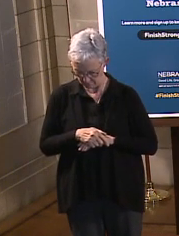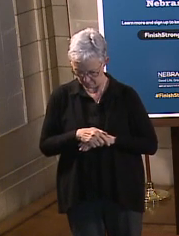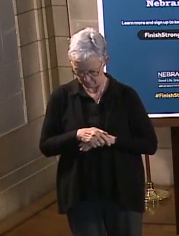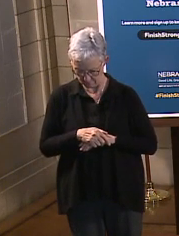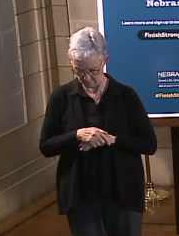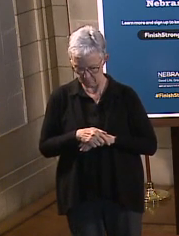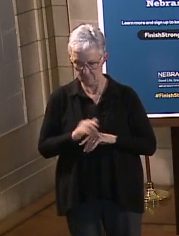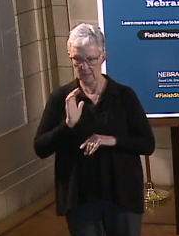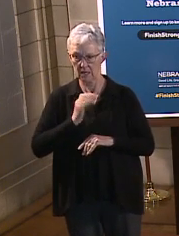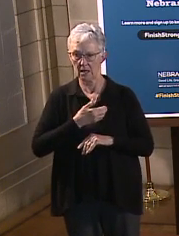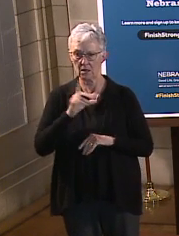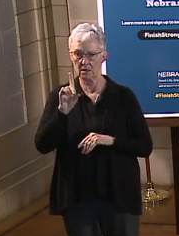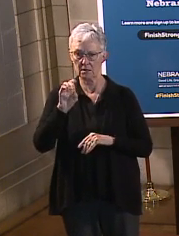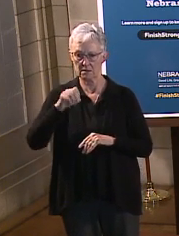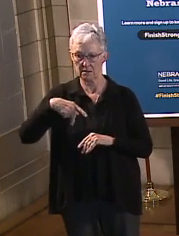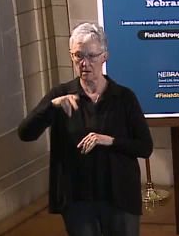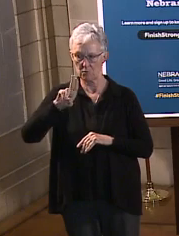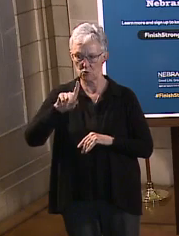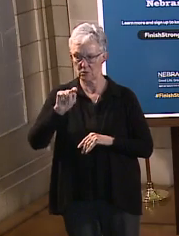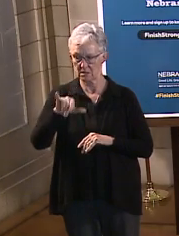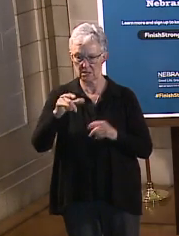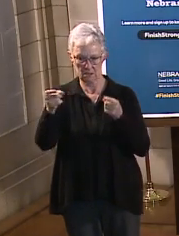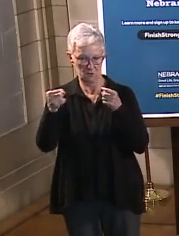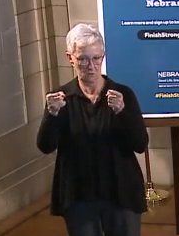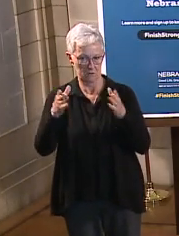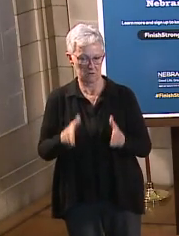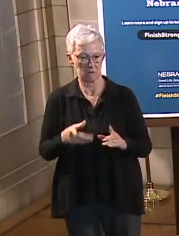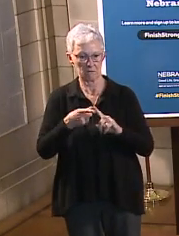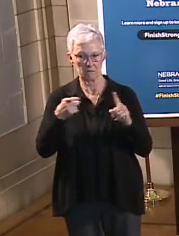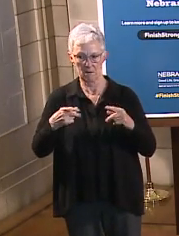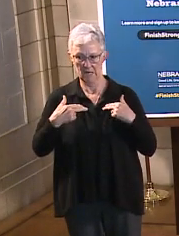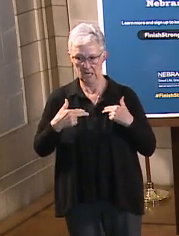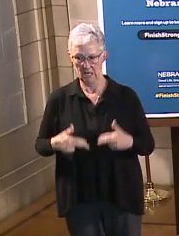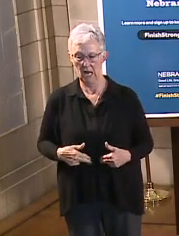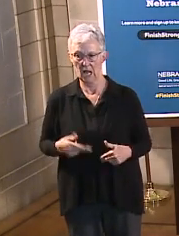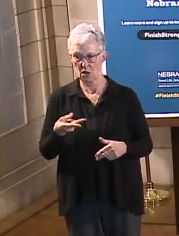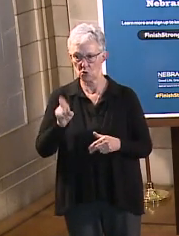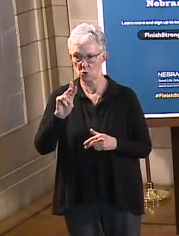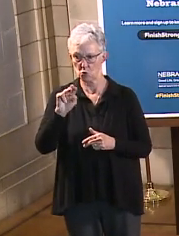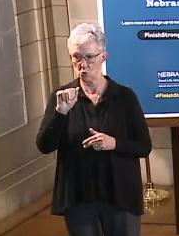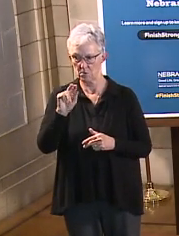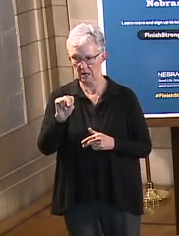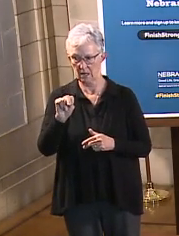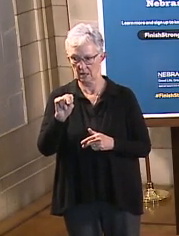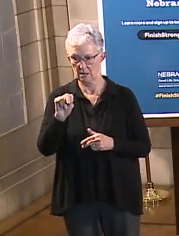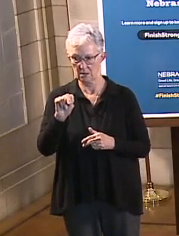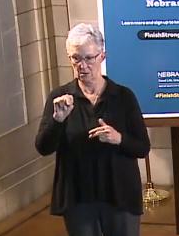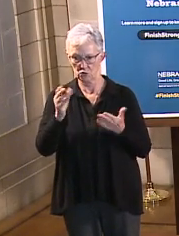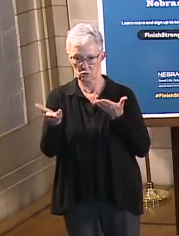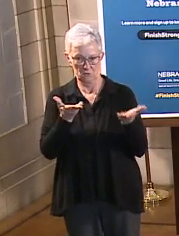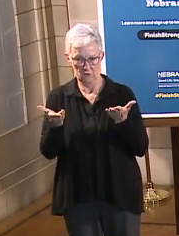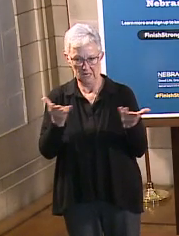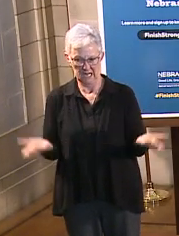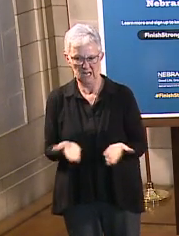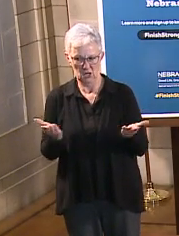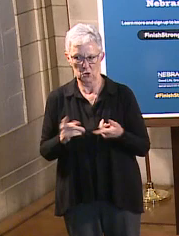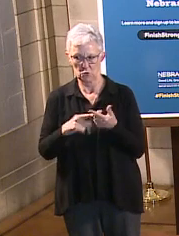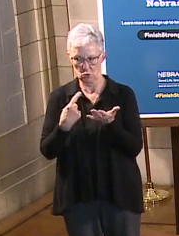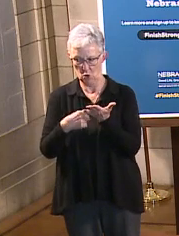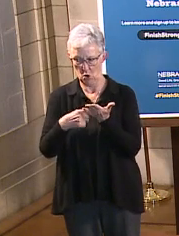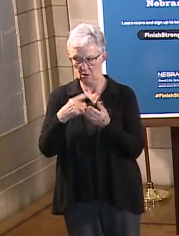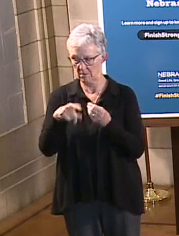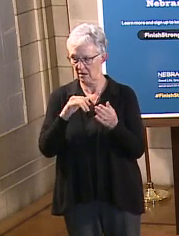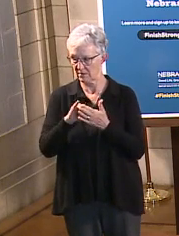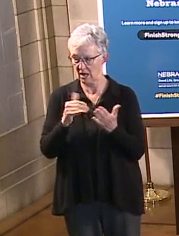our Deputy Director for the Department of Health and Human Services, Felicia Quintana-Zinn is here to be able to talk about that, so